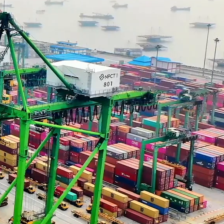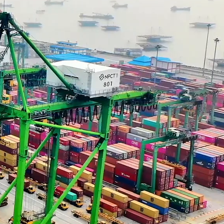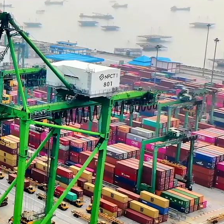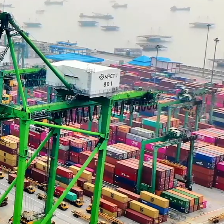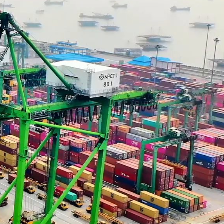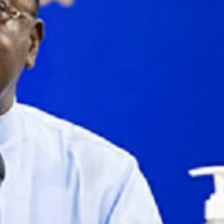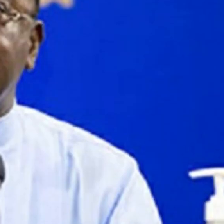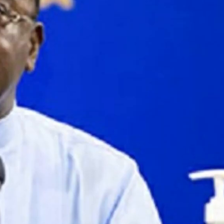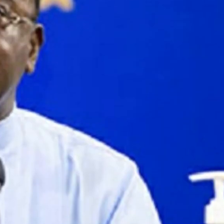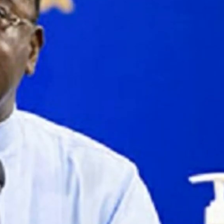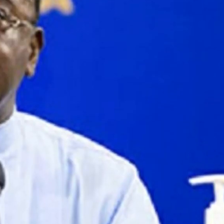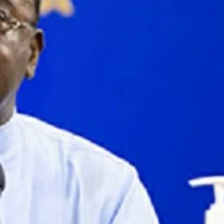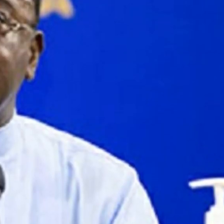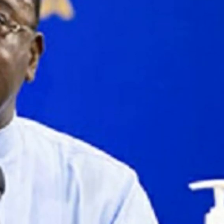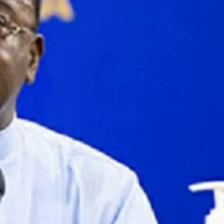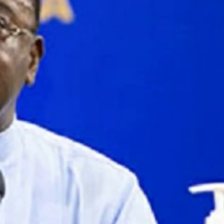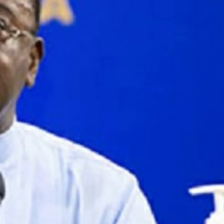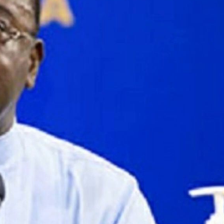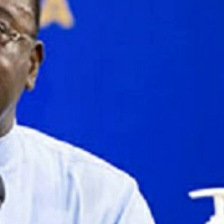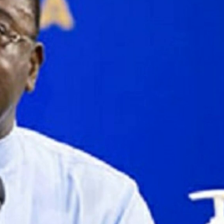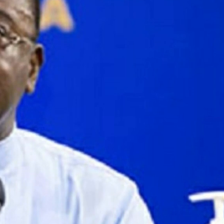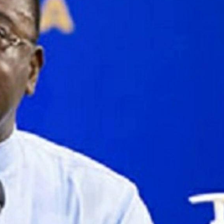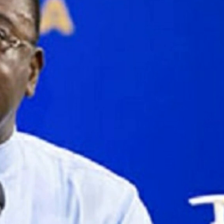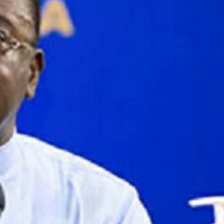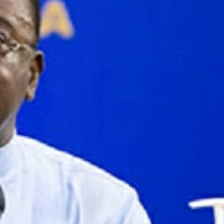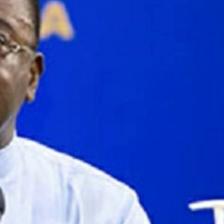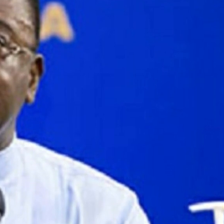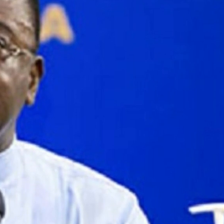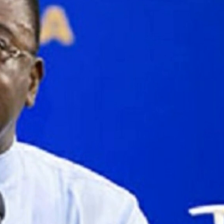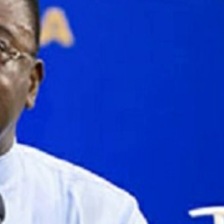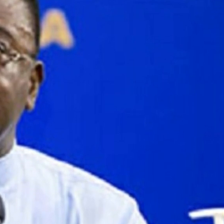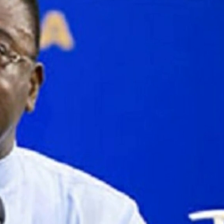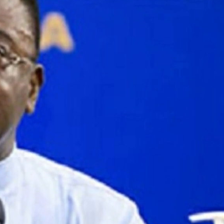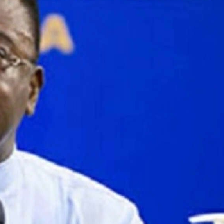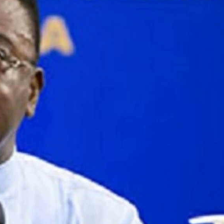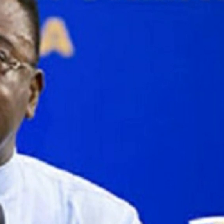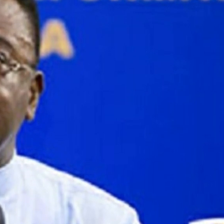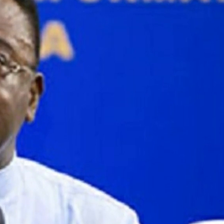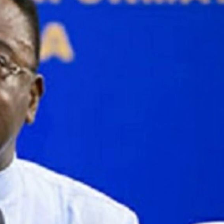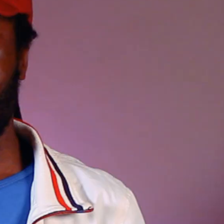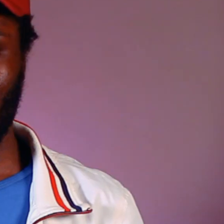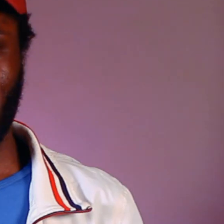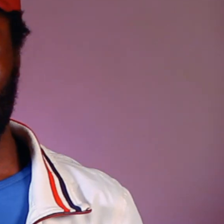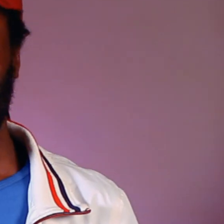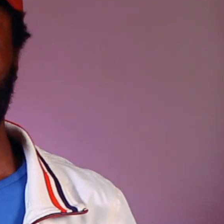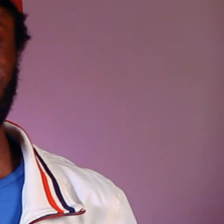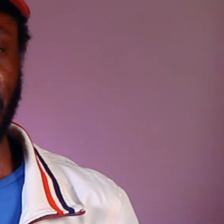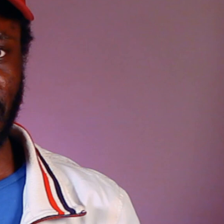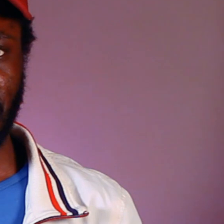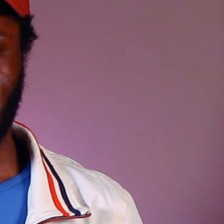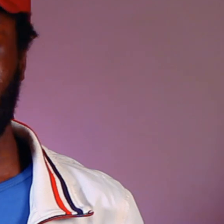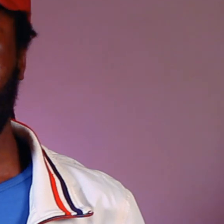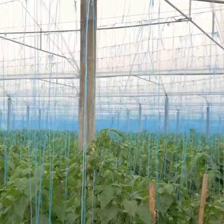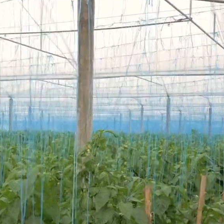banned when we took over because we are not following the regulations by the European community. So the Honorable